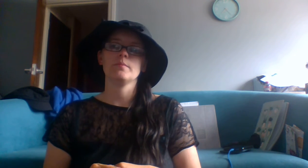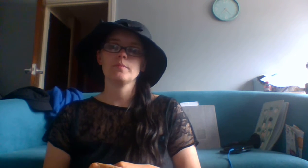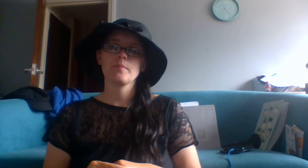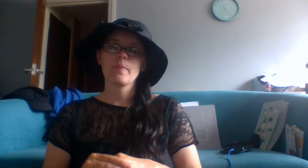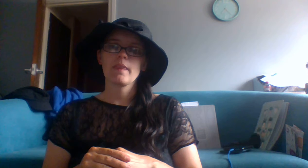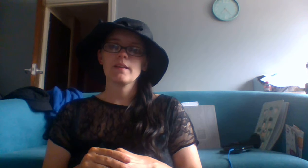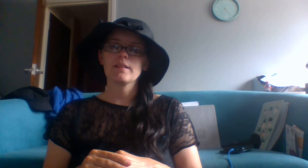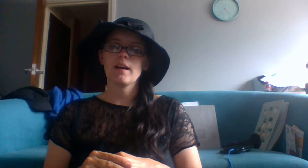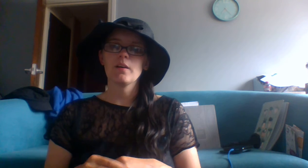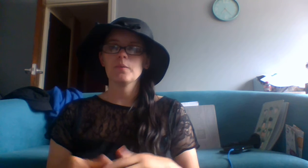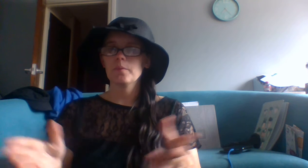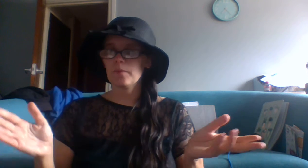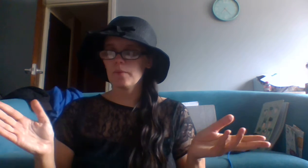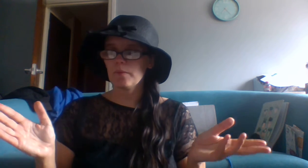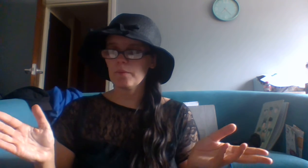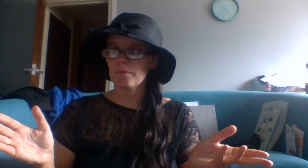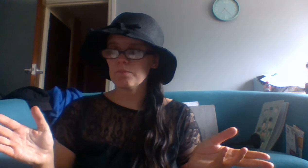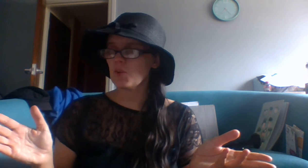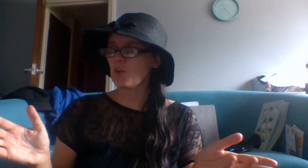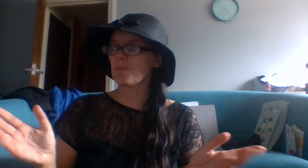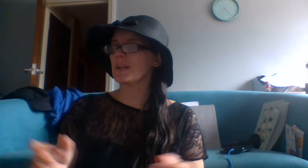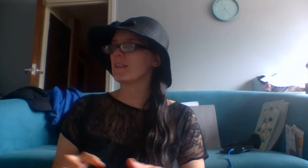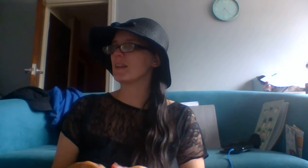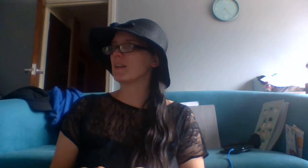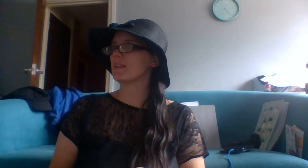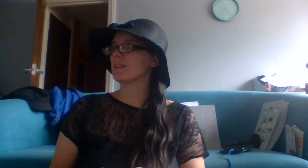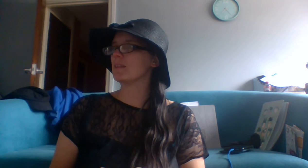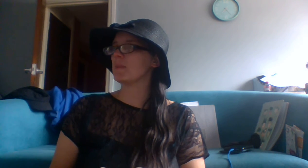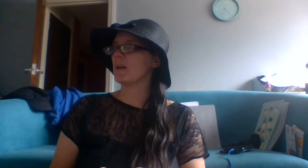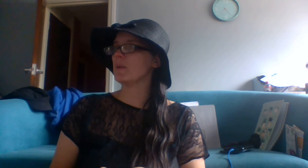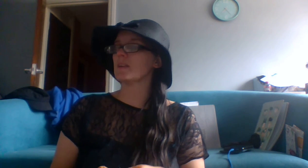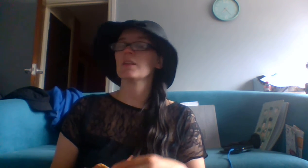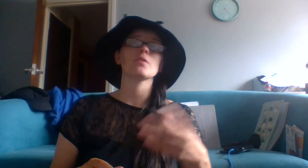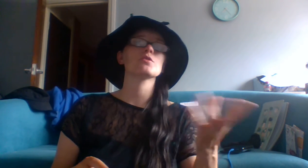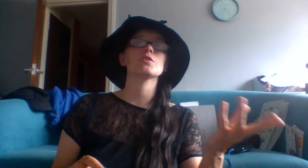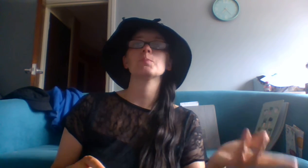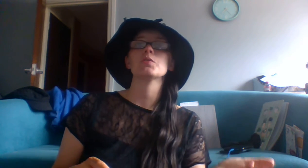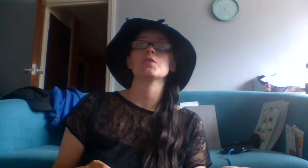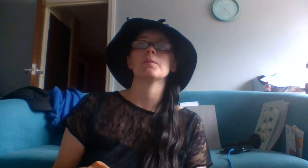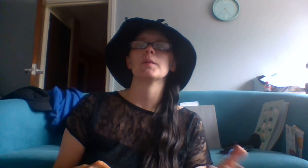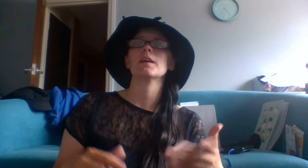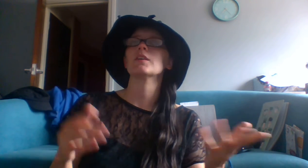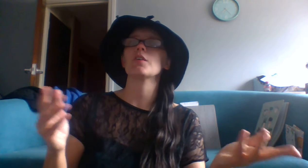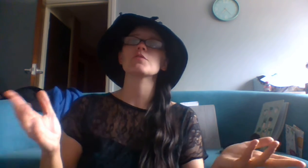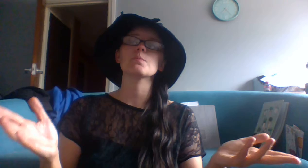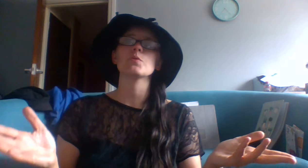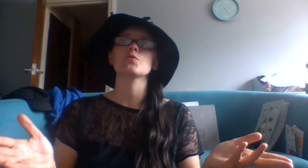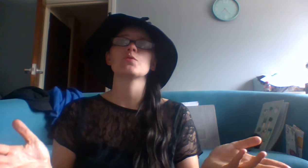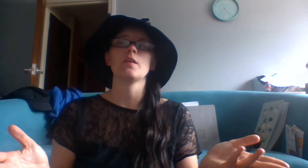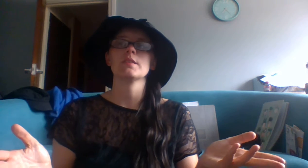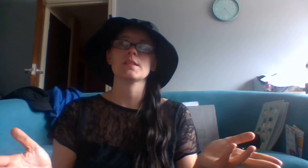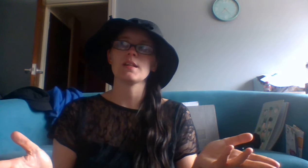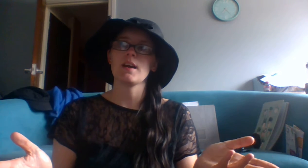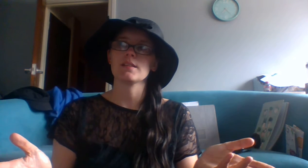Now, you may think that maybe the ghost could push him. Can a ghost push you down the stairs?